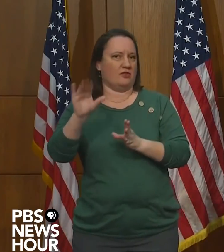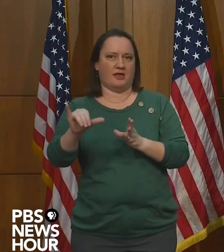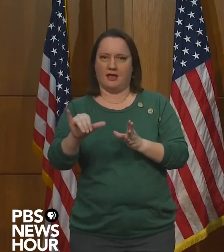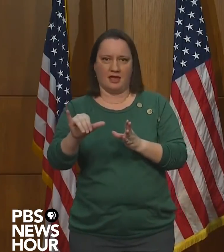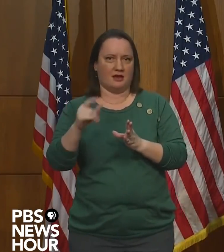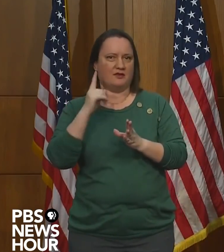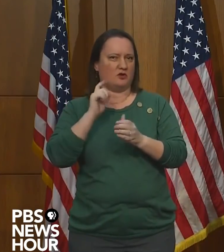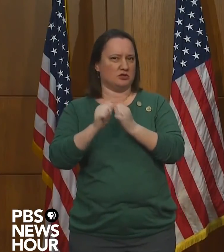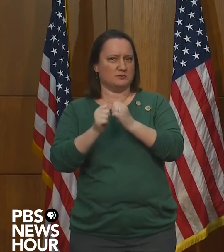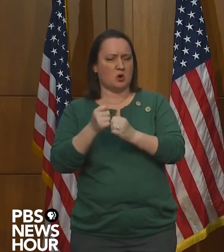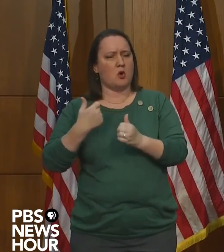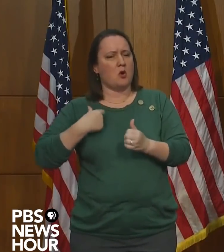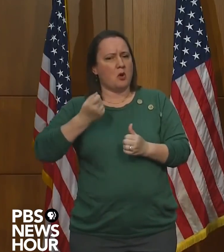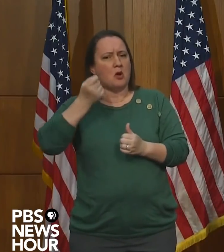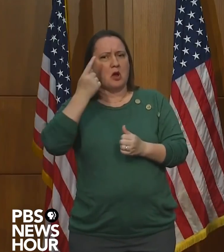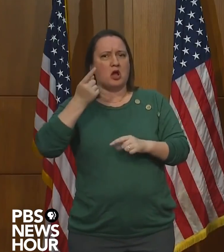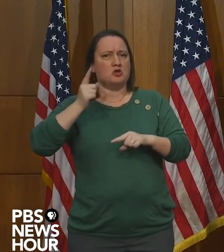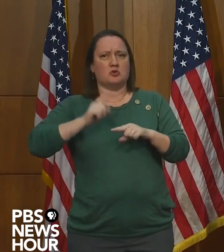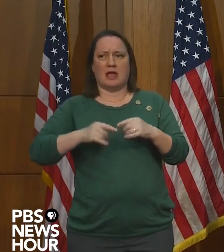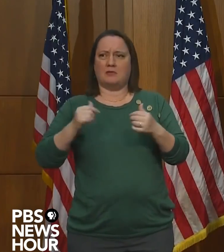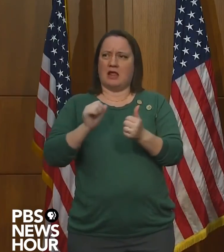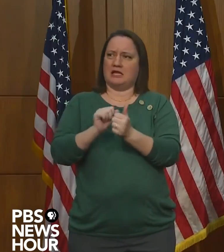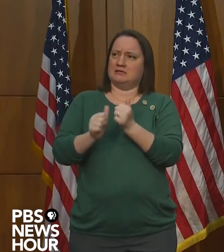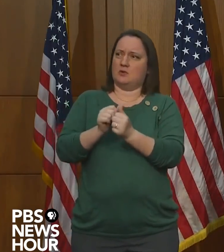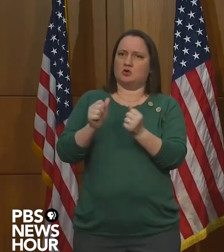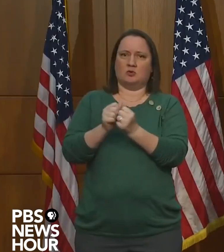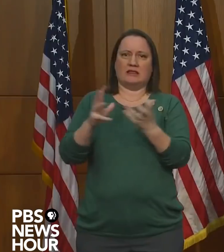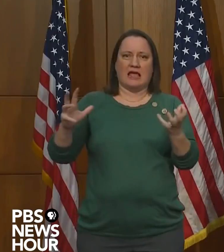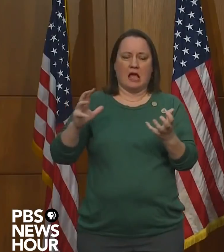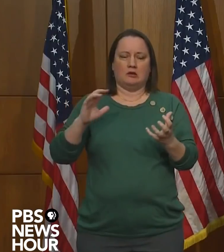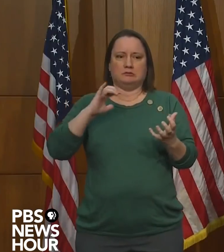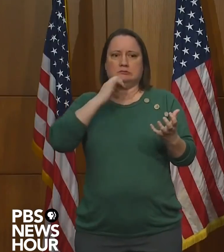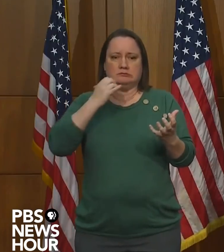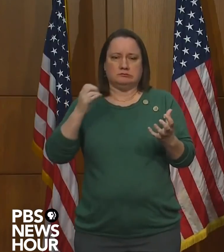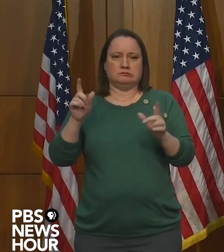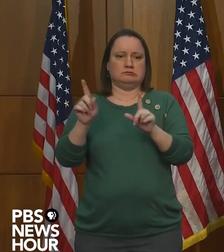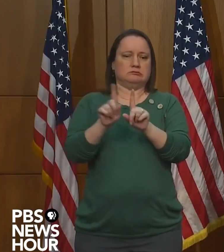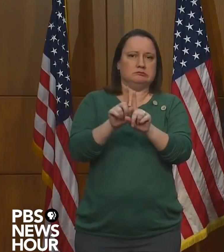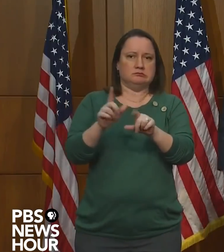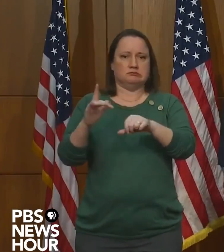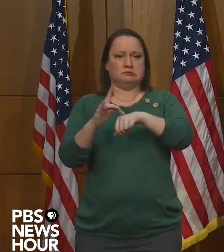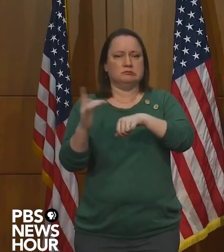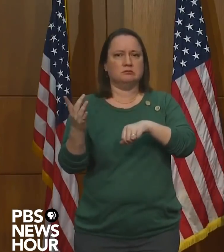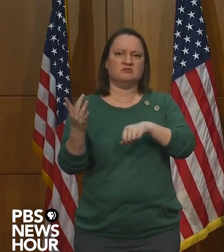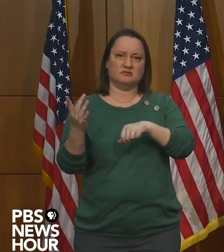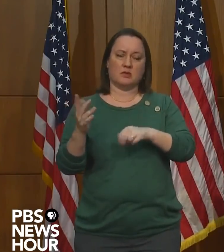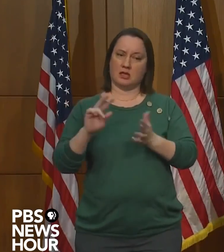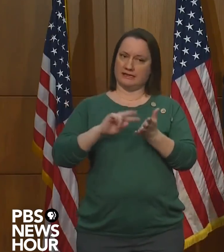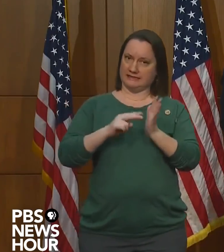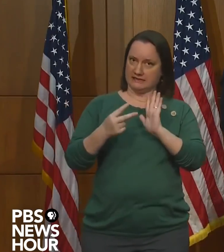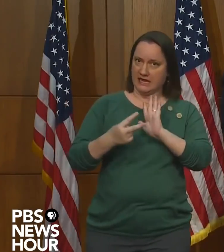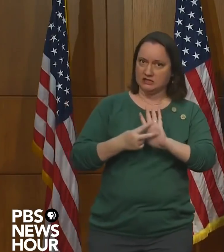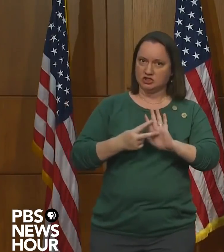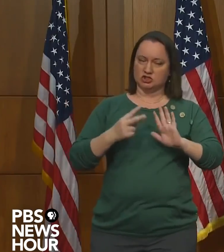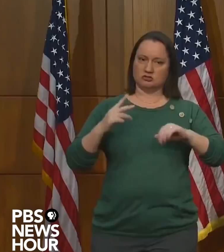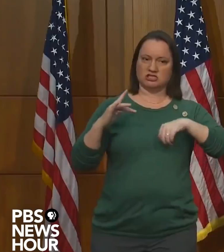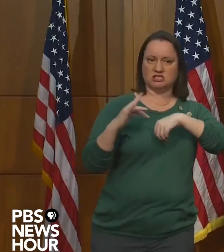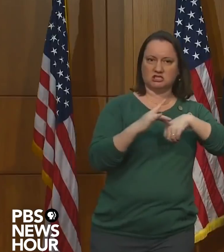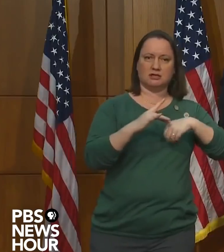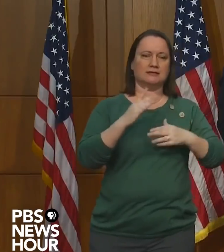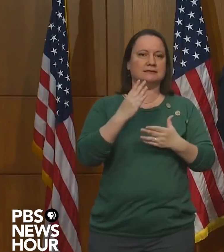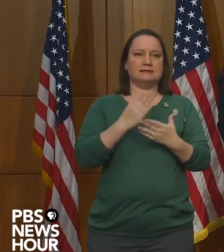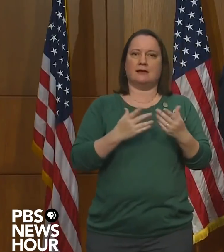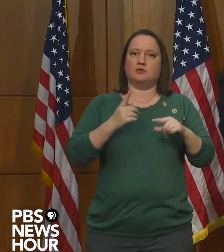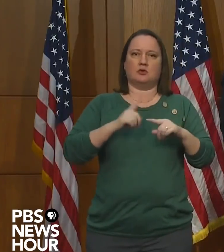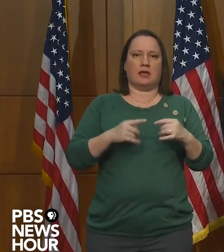in a sport. And we understand you can't play sports, a lot of them, without having incidental contact. Intentional contact, there's some sports you just